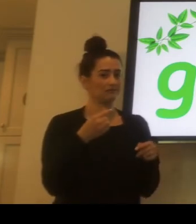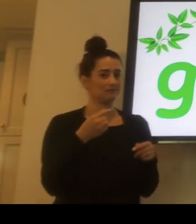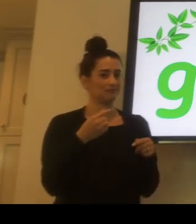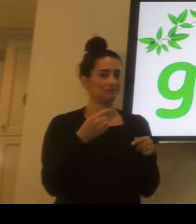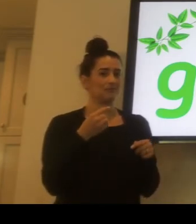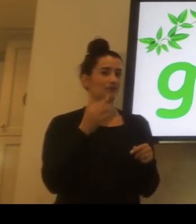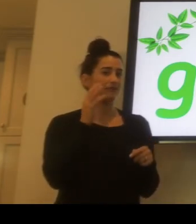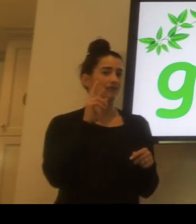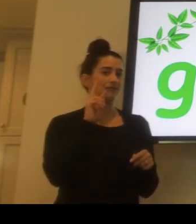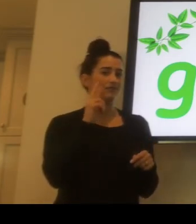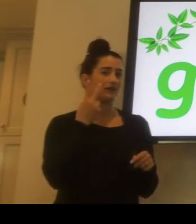Broccoli is green.